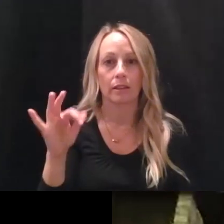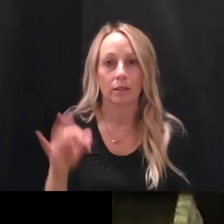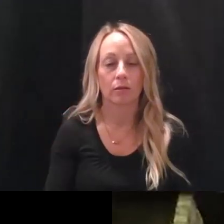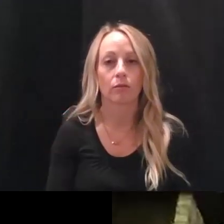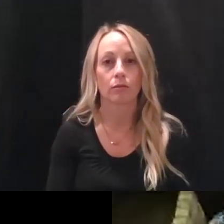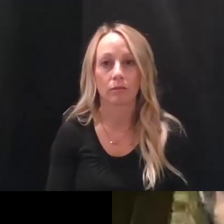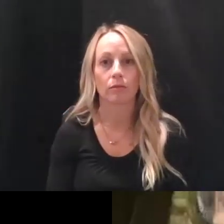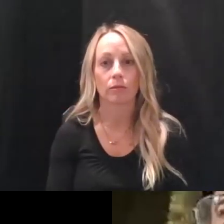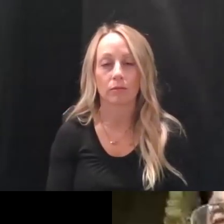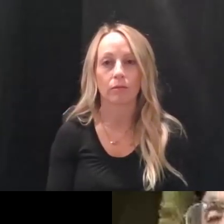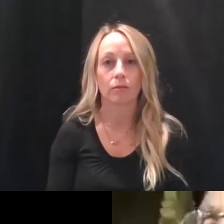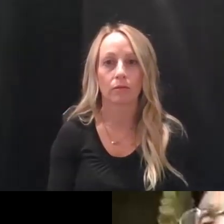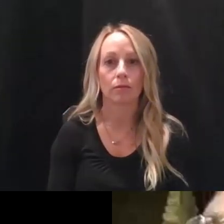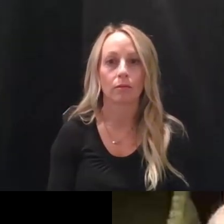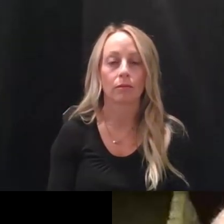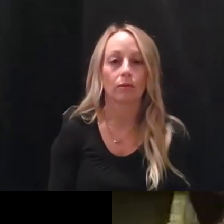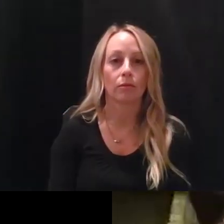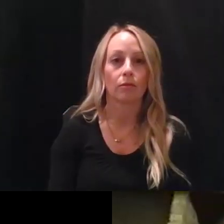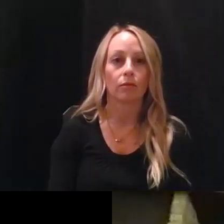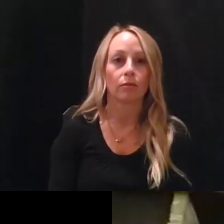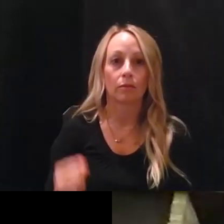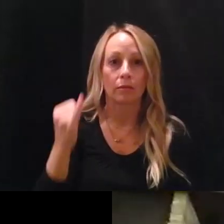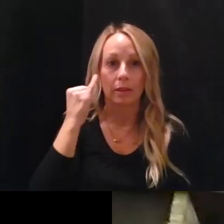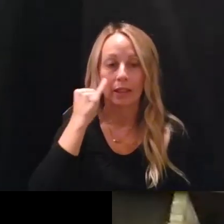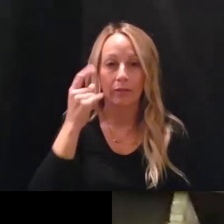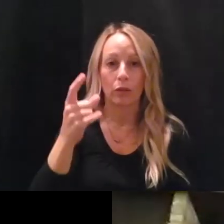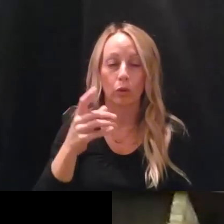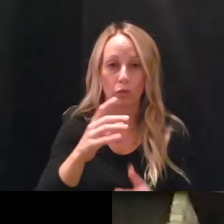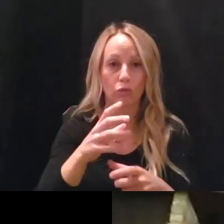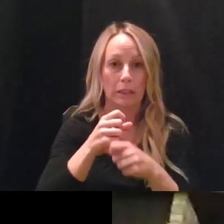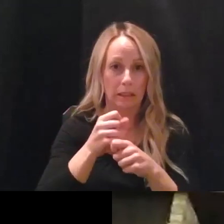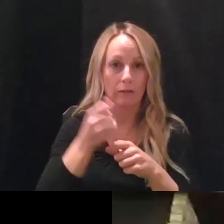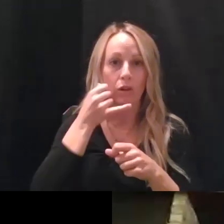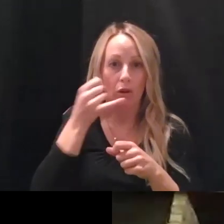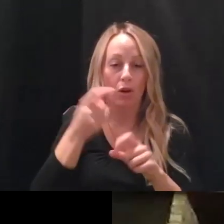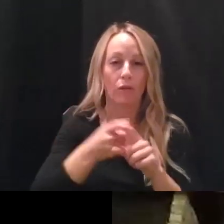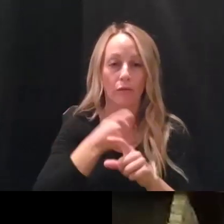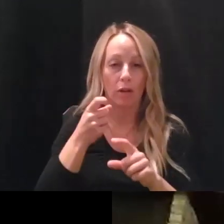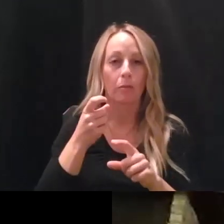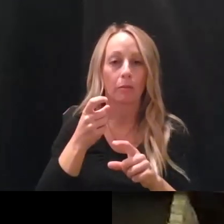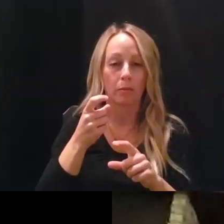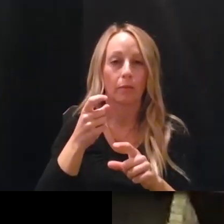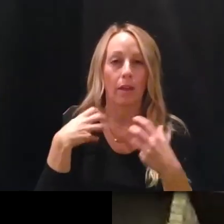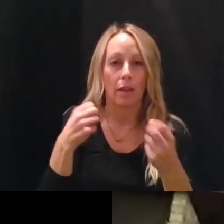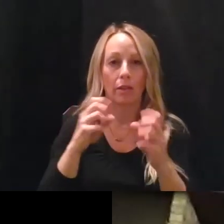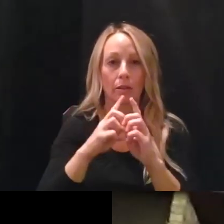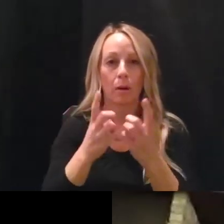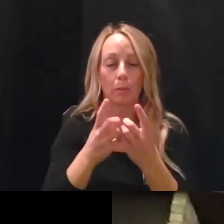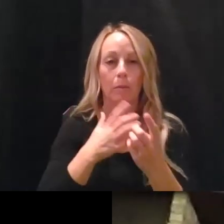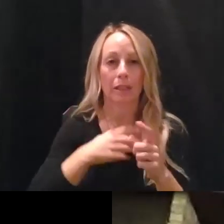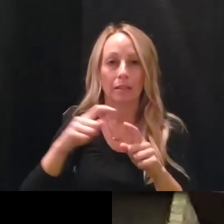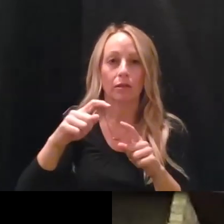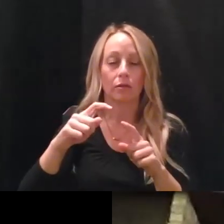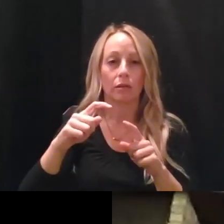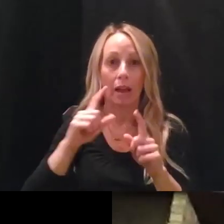If you're called by the local health department, please answer or return our call after we leave you a voicemail. Here's what to